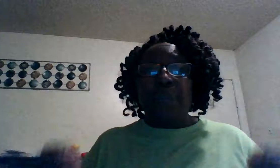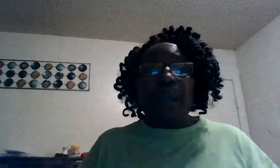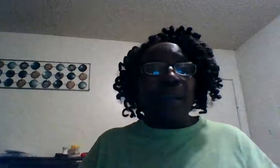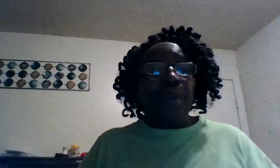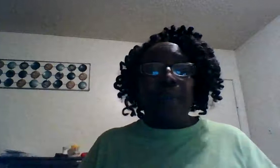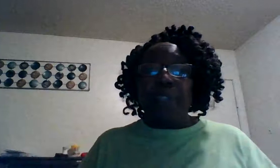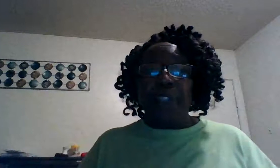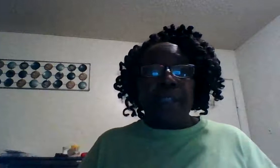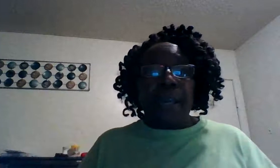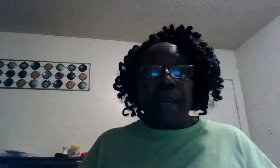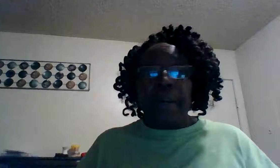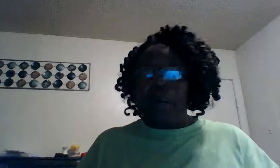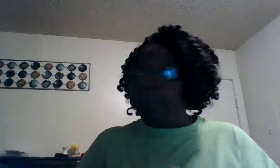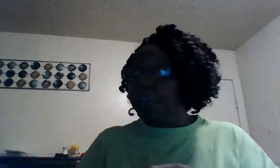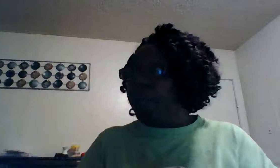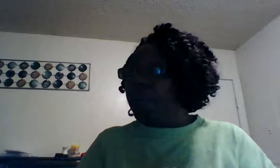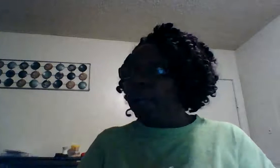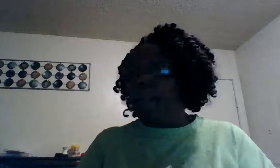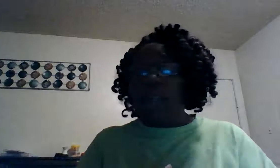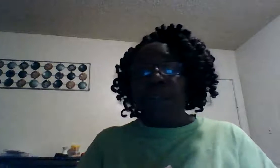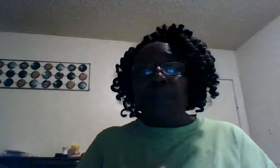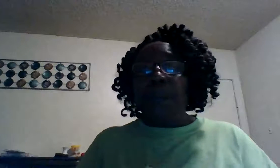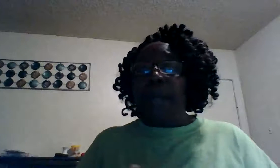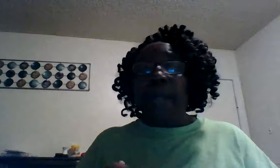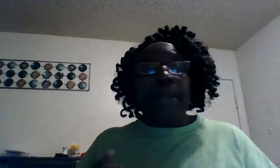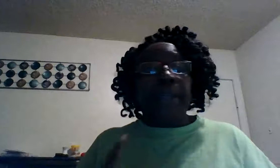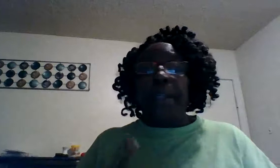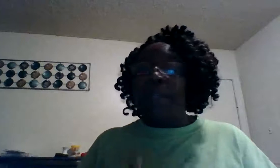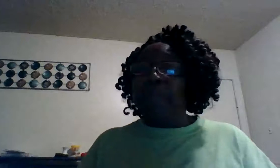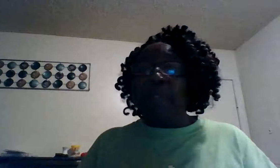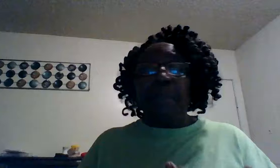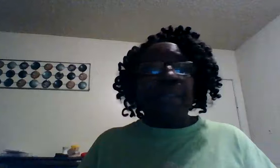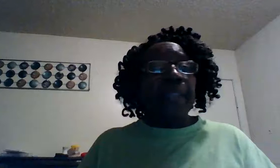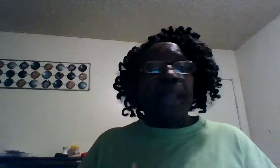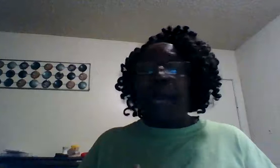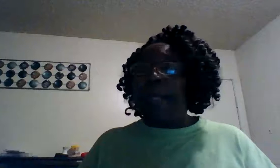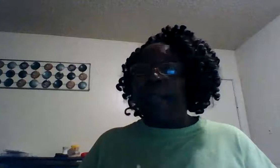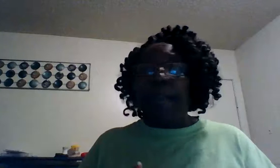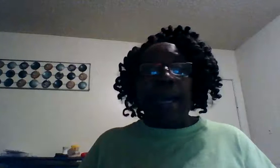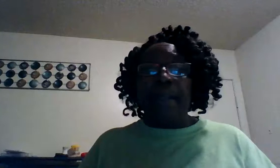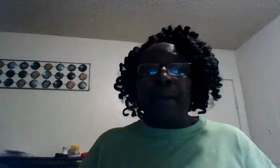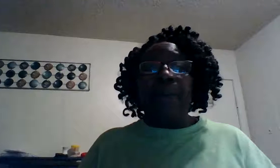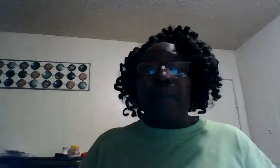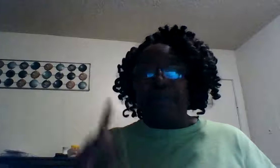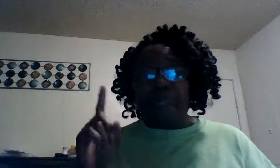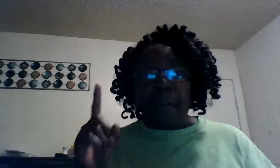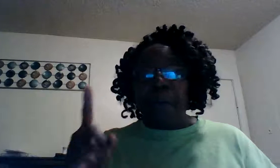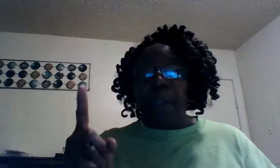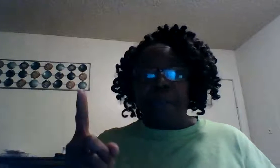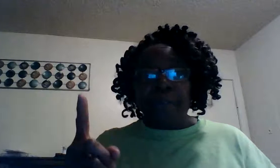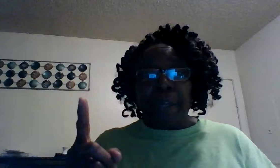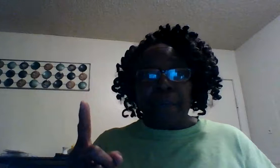trying to oppress you down or trying you're worried I don't care it could be your bills I don't know but the Holy Ghost knows